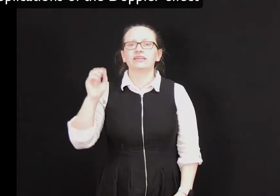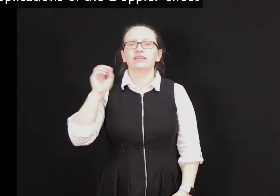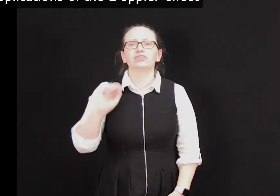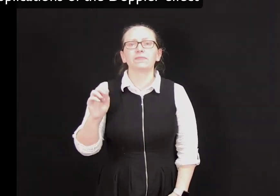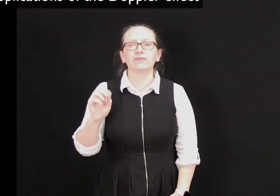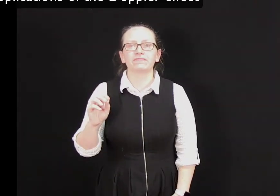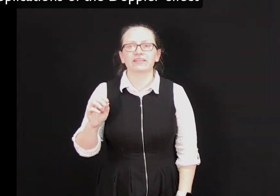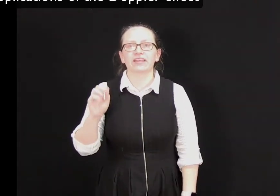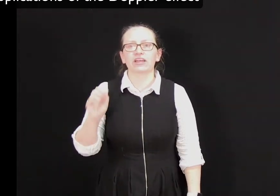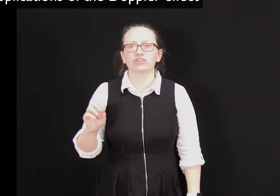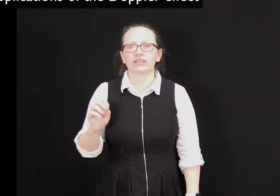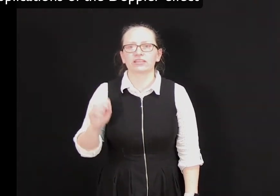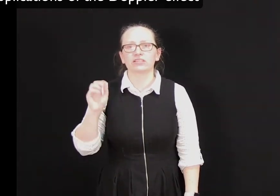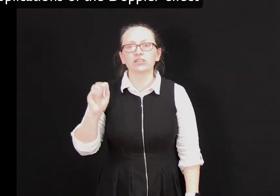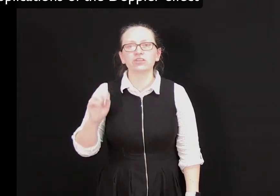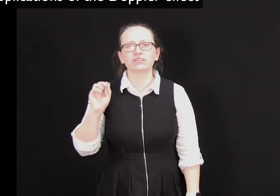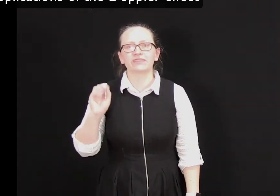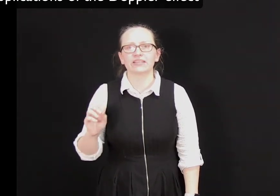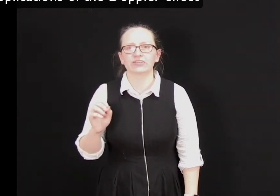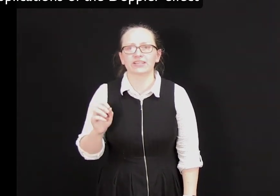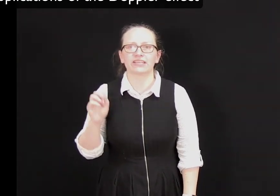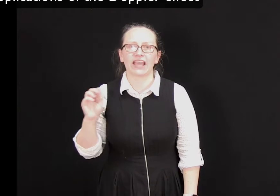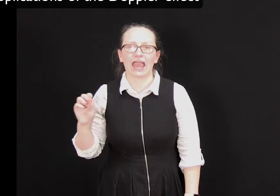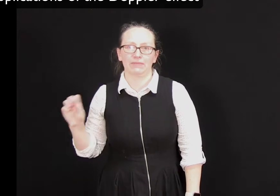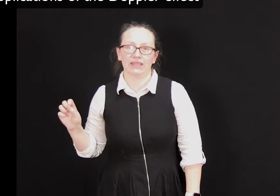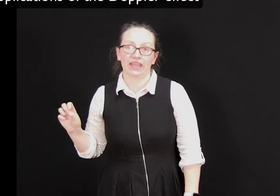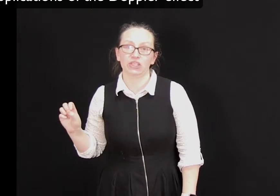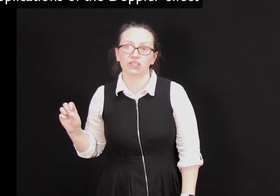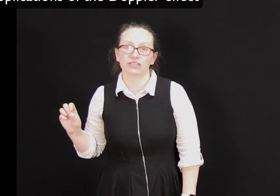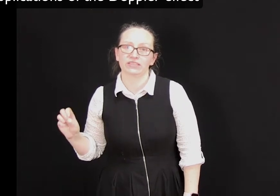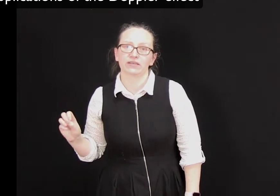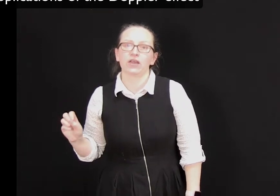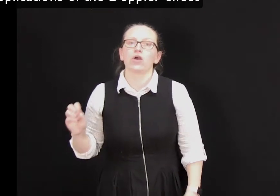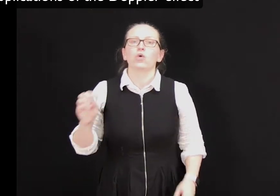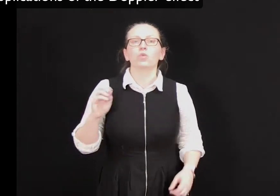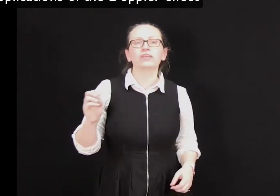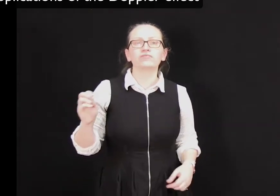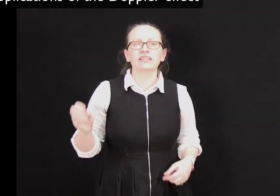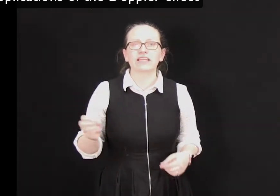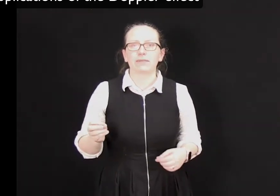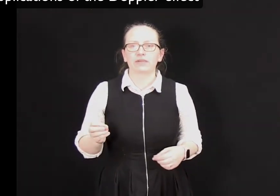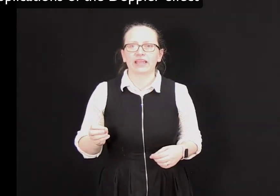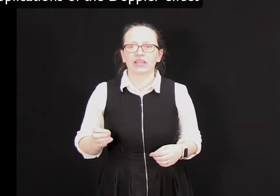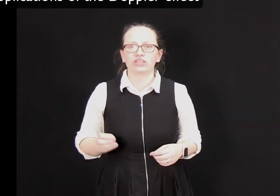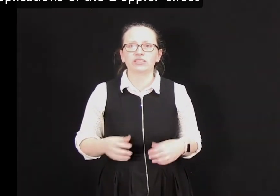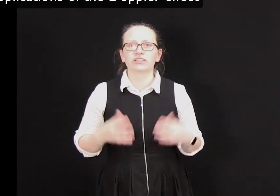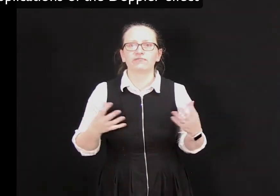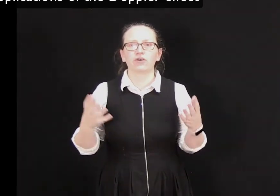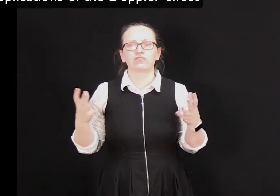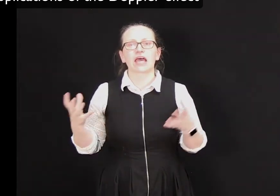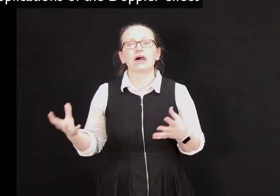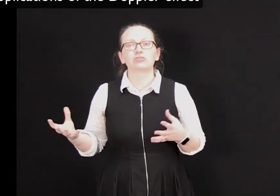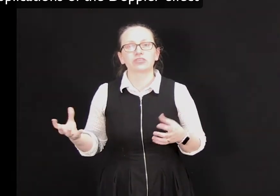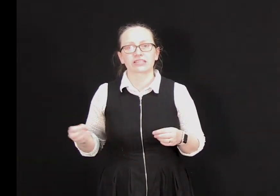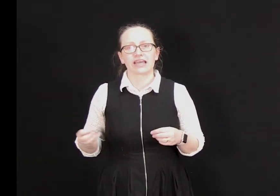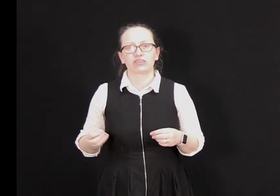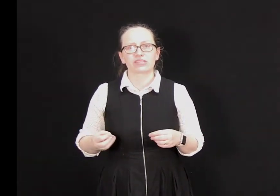Doppler effect actually has lots of interesting applications. One of these applications involves ultrasounds.